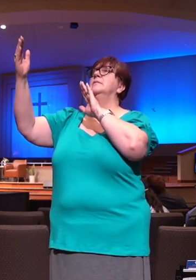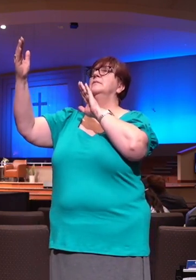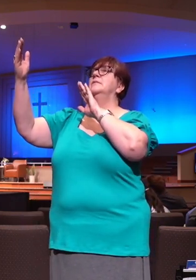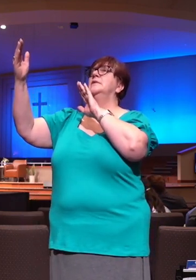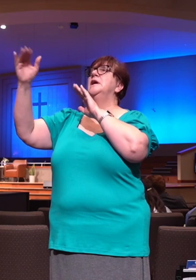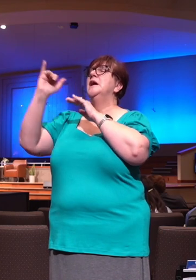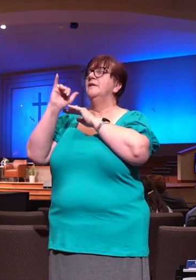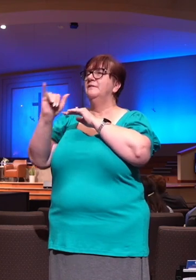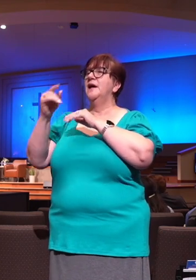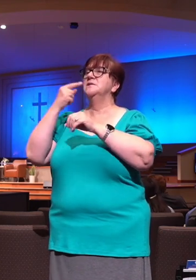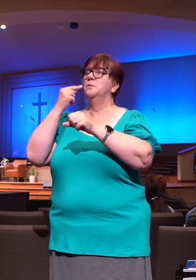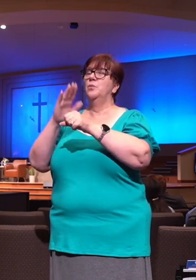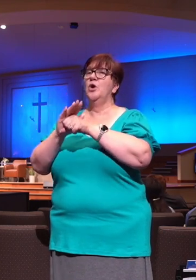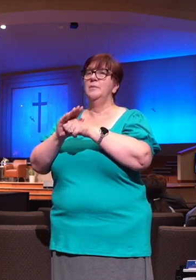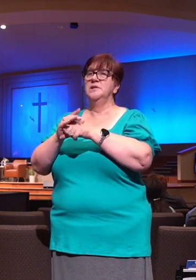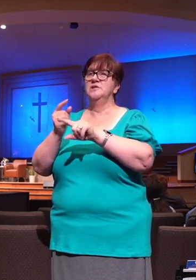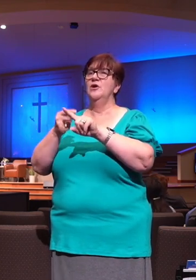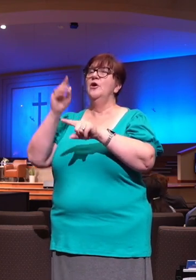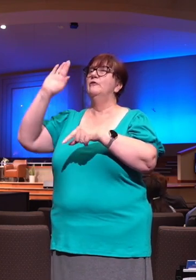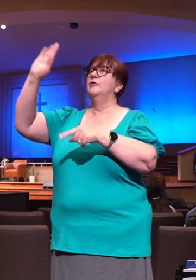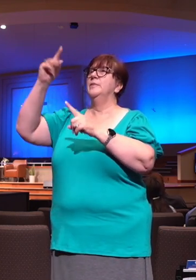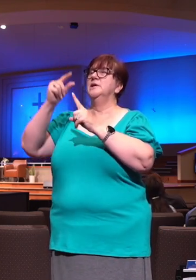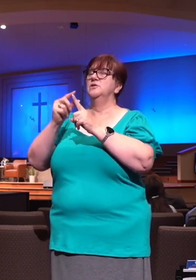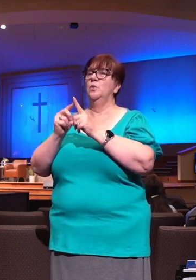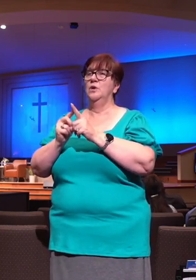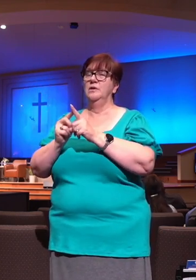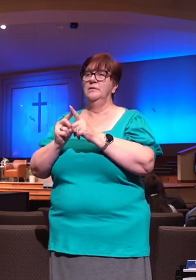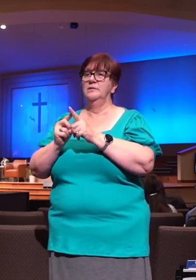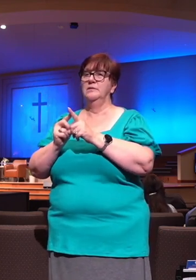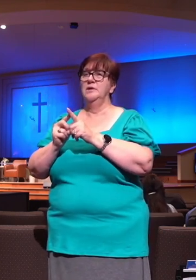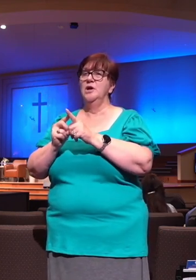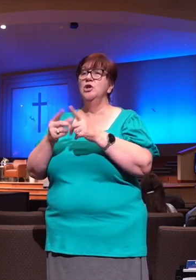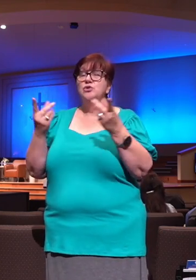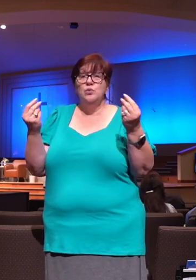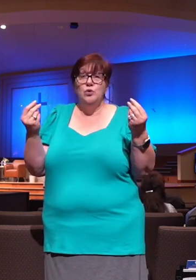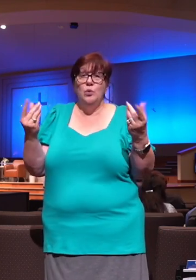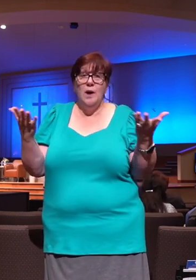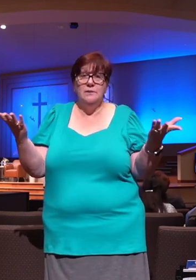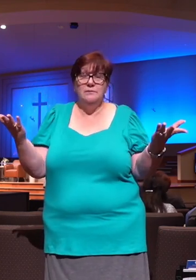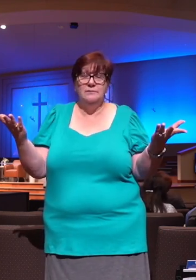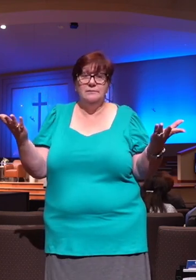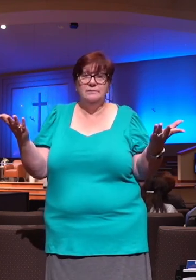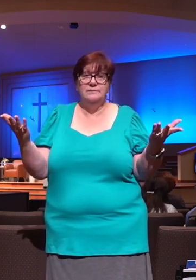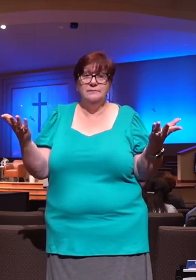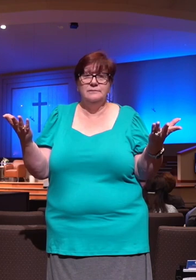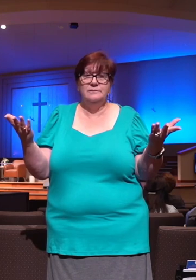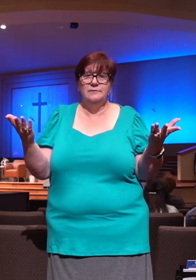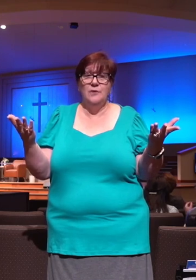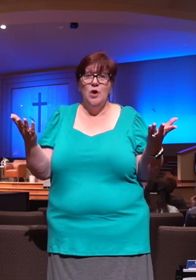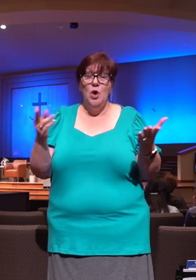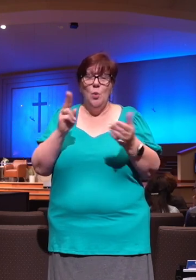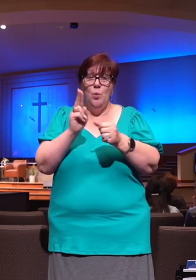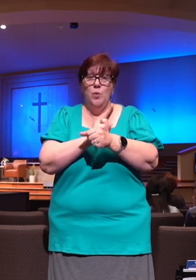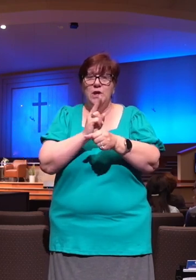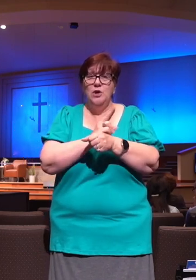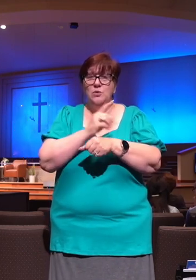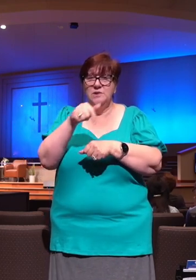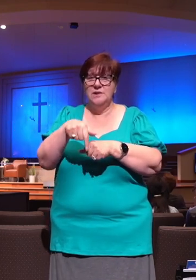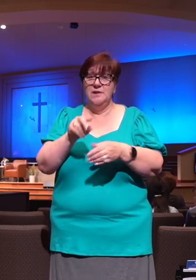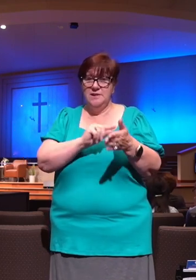word. So what do we do with this as we conclude? Here's what we do. We take this passage personally. Take it